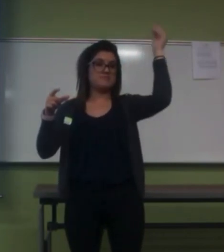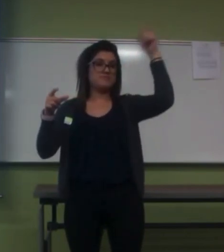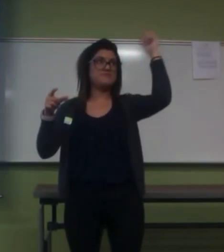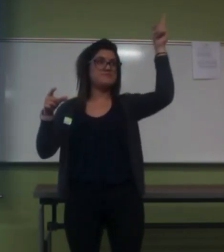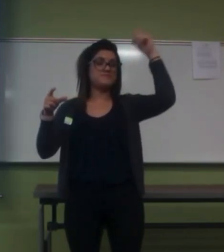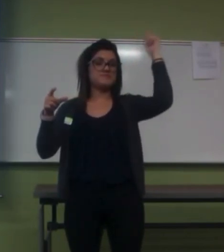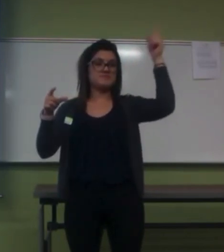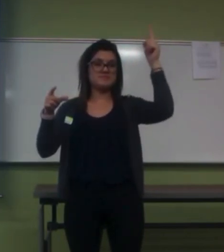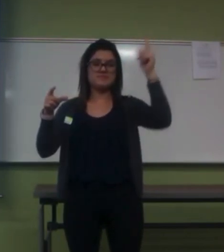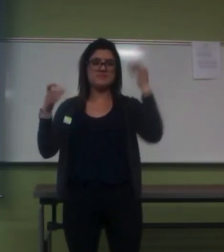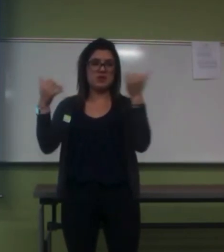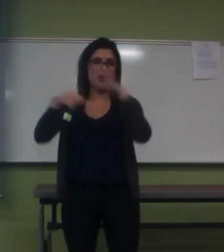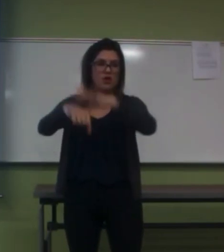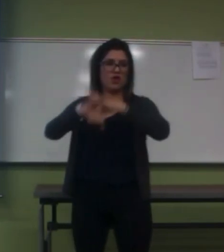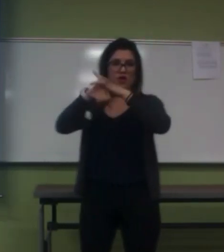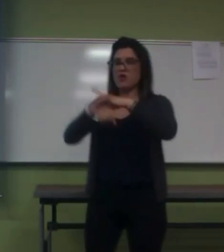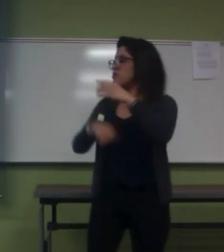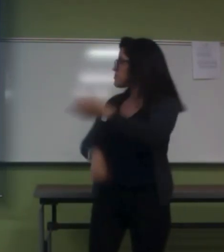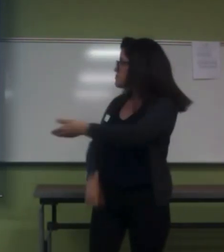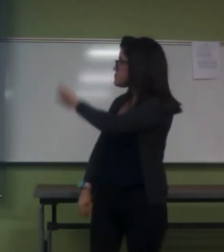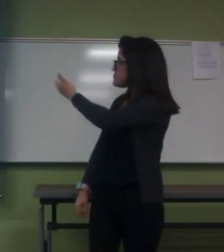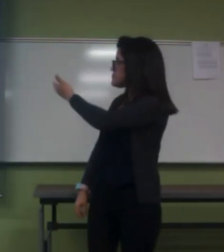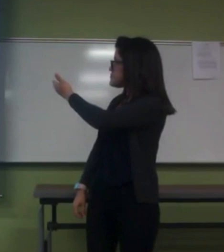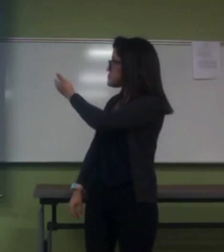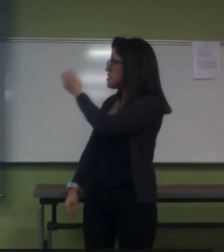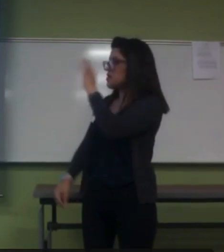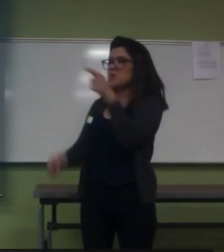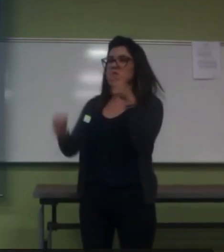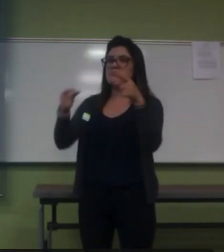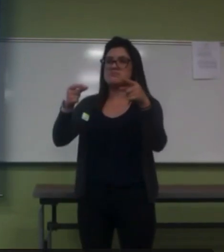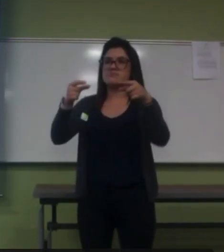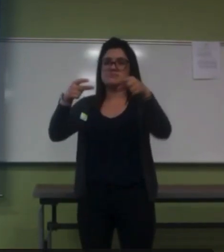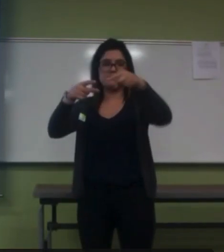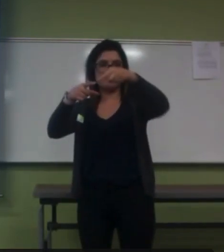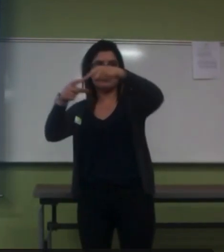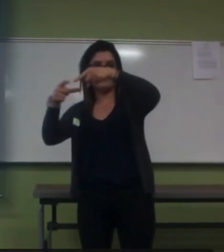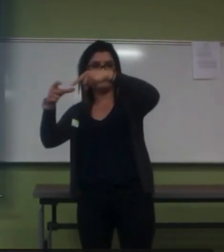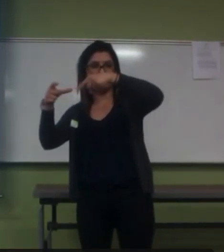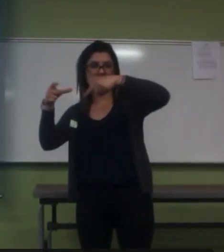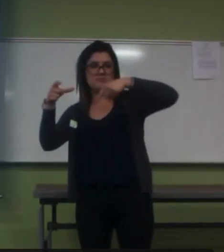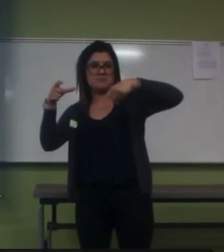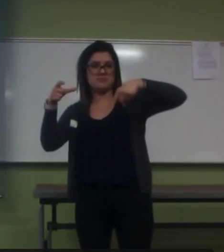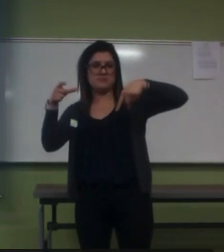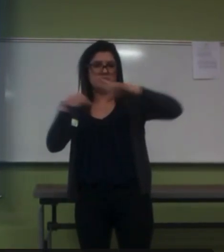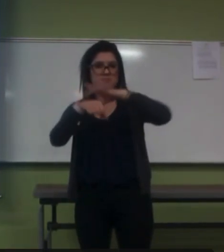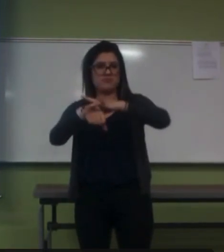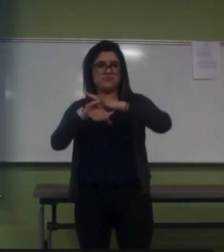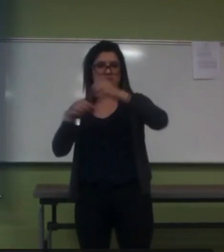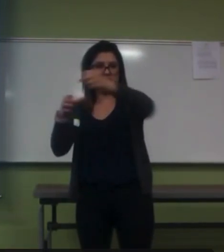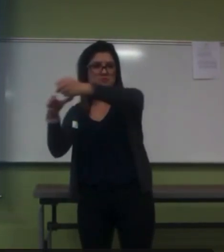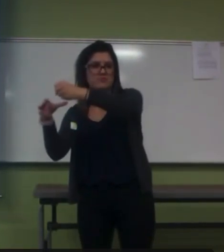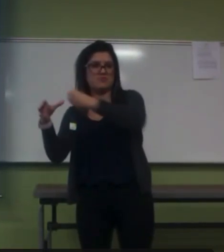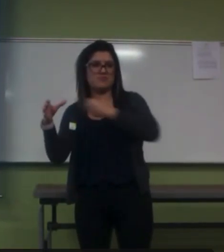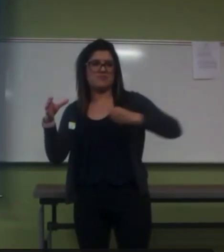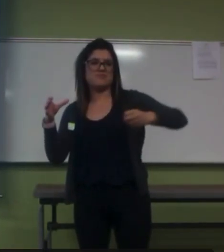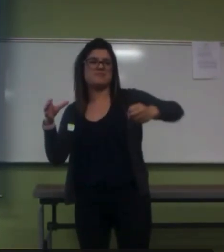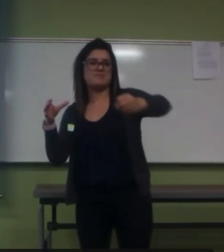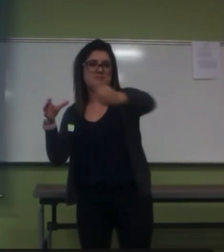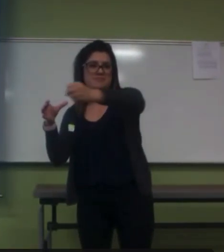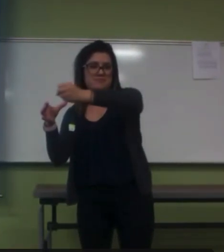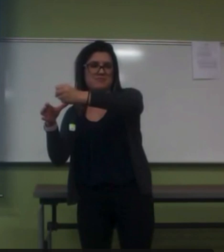So, here's the Earth right now, and as it rotates around the Sun, whenever it's right here,